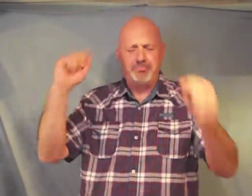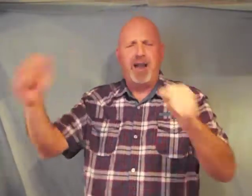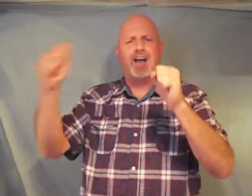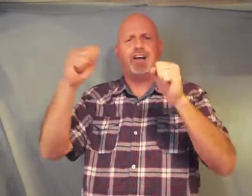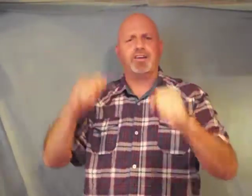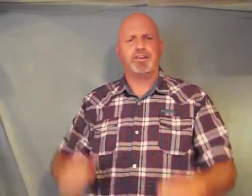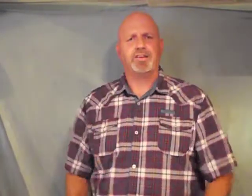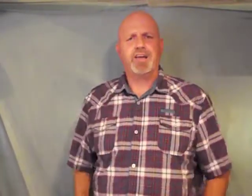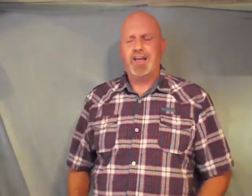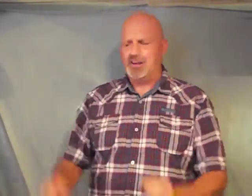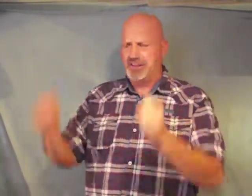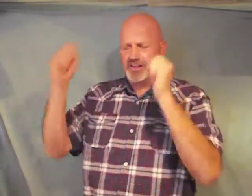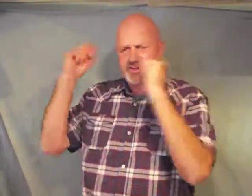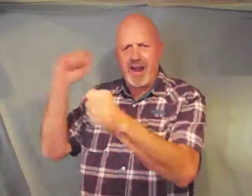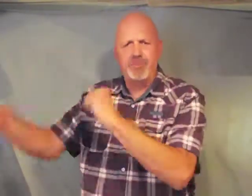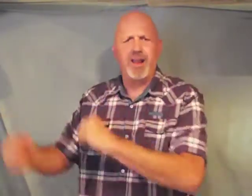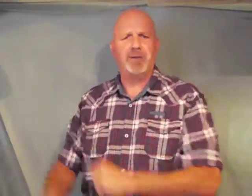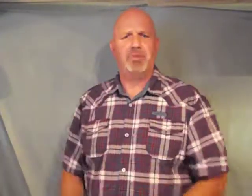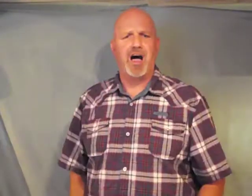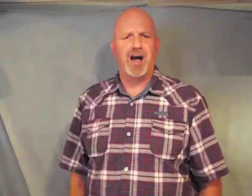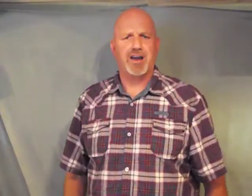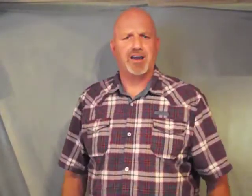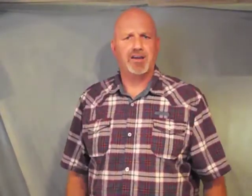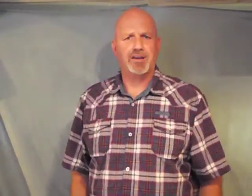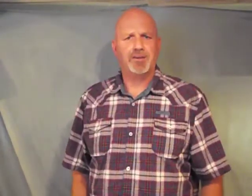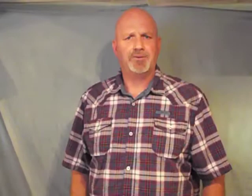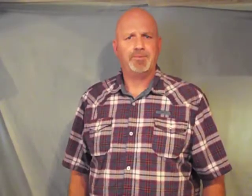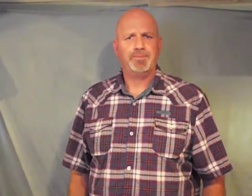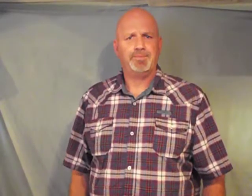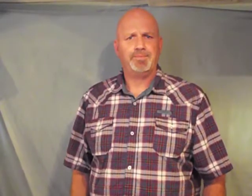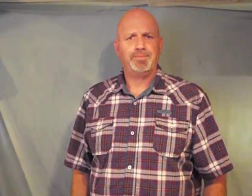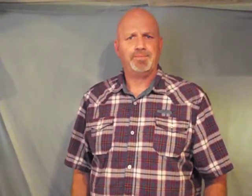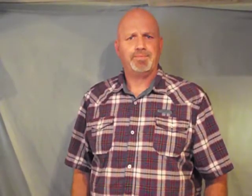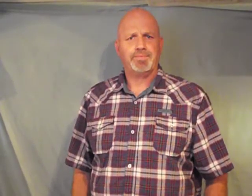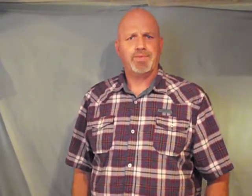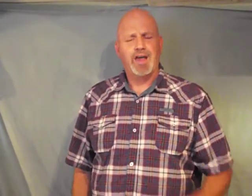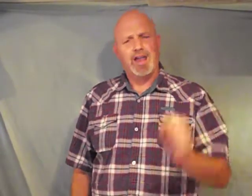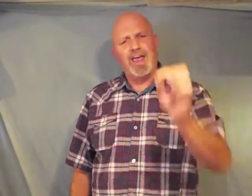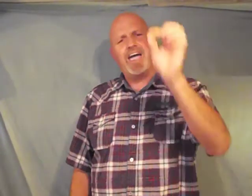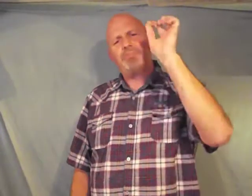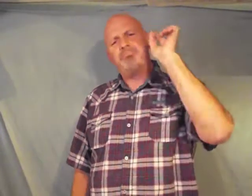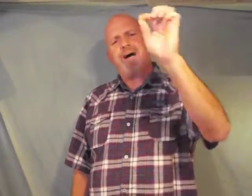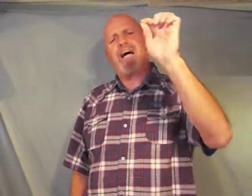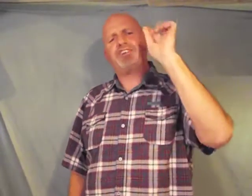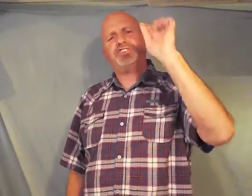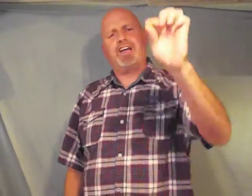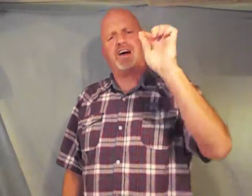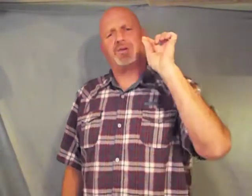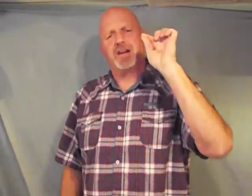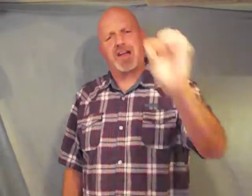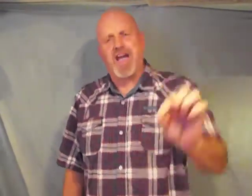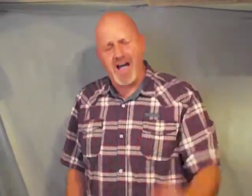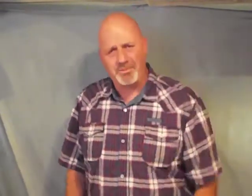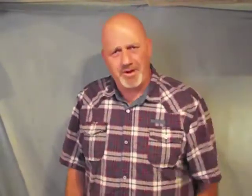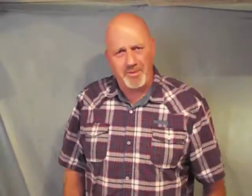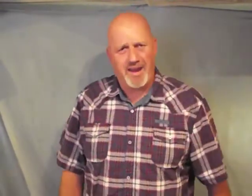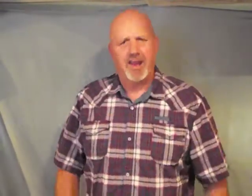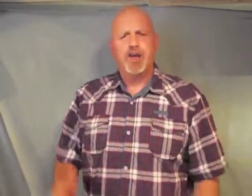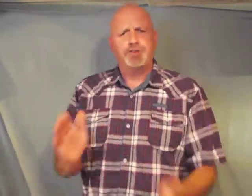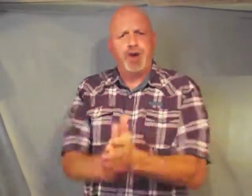barrier it's a stumbling block let my children come to me do